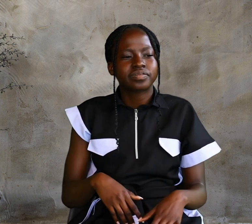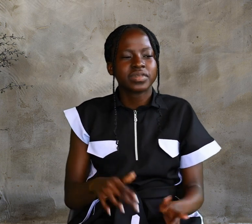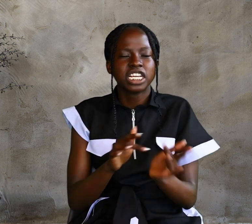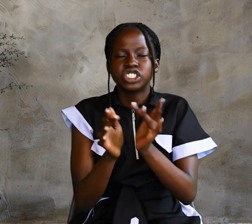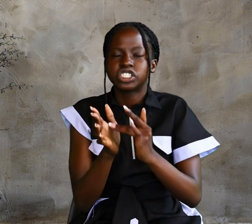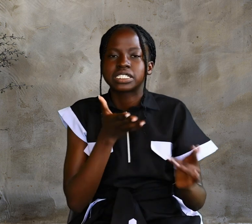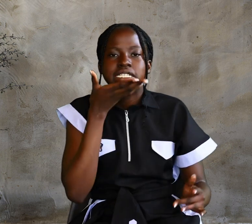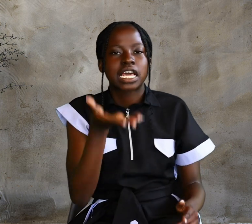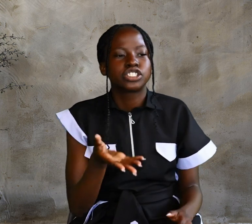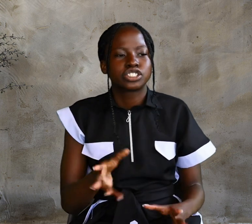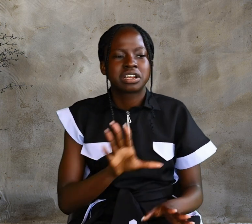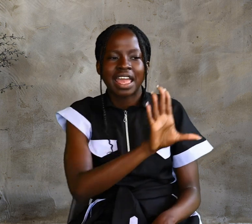Jesus answered,